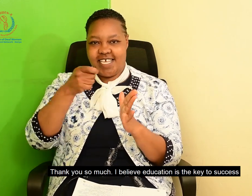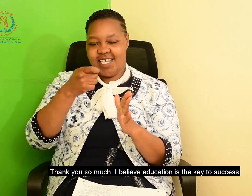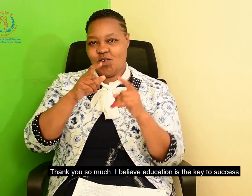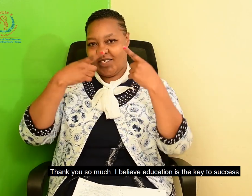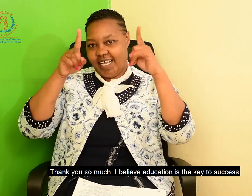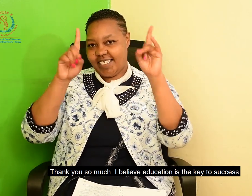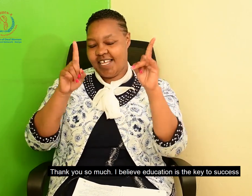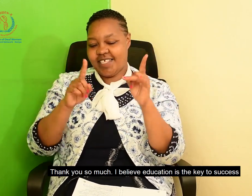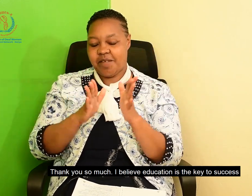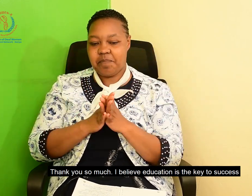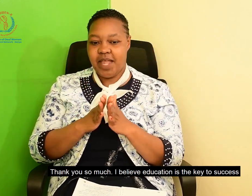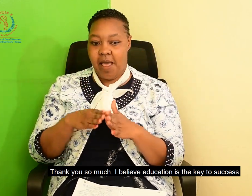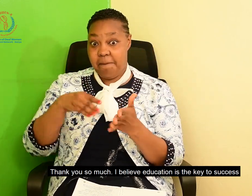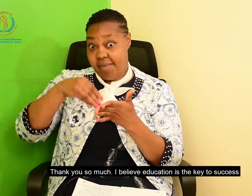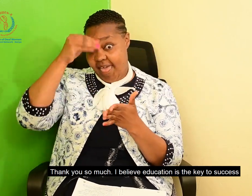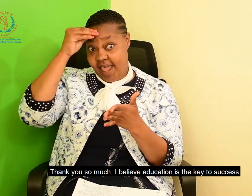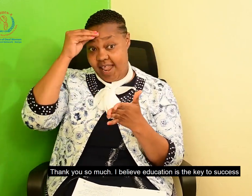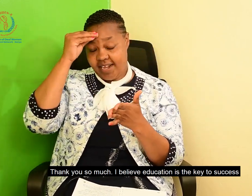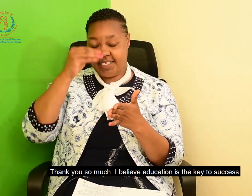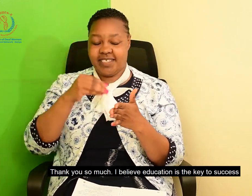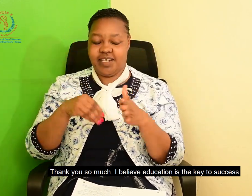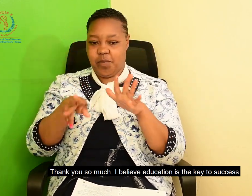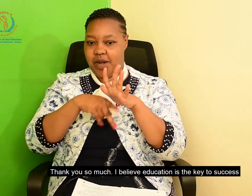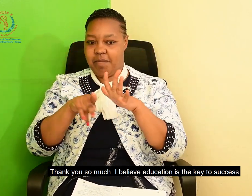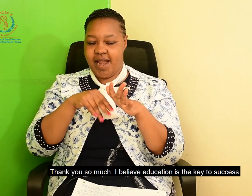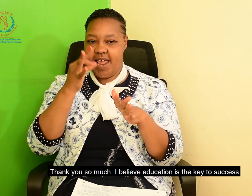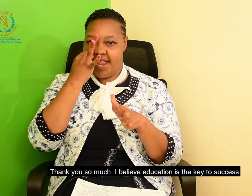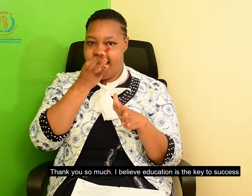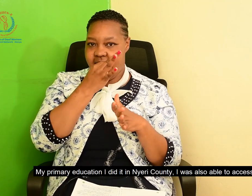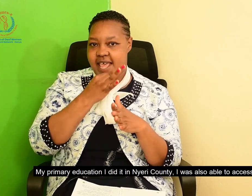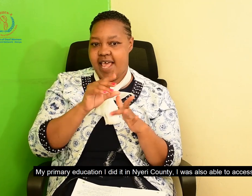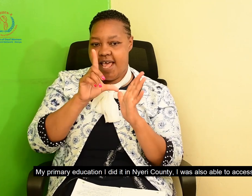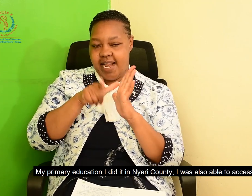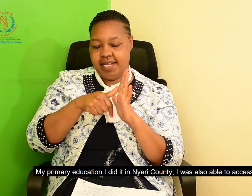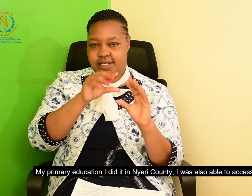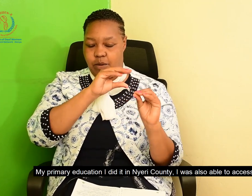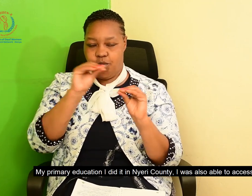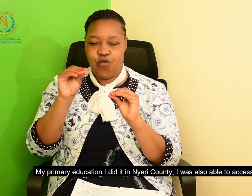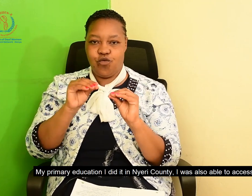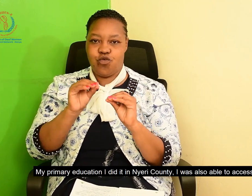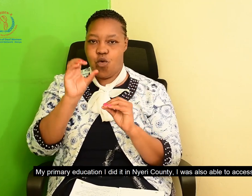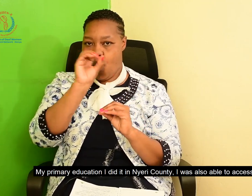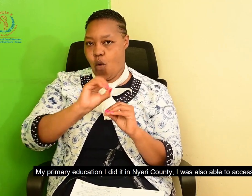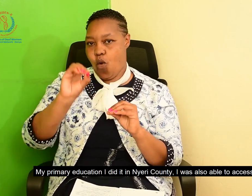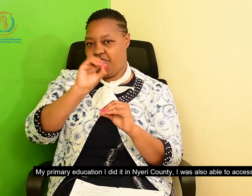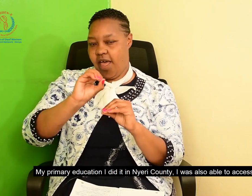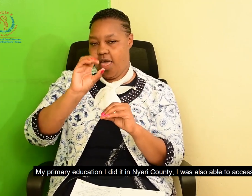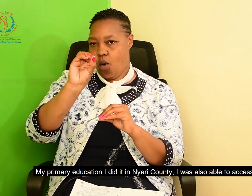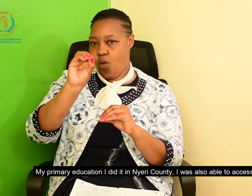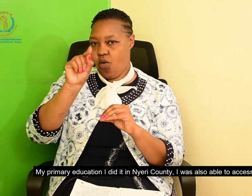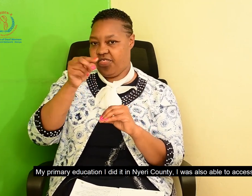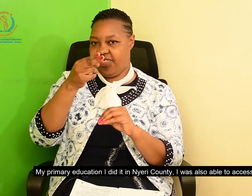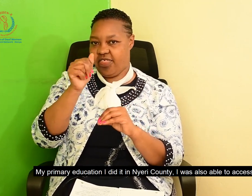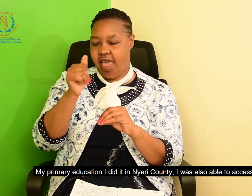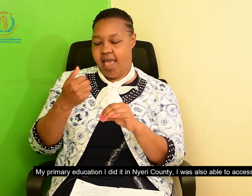education, I believe that education is the key to success. So, my primary education, I took it up in Nyeri County.